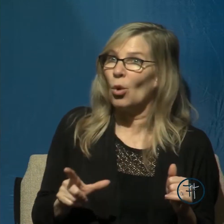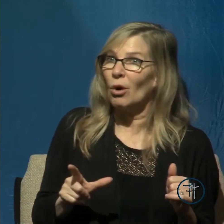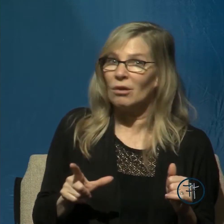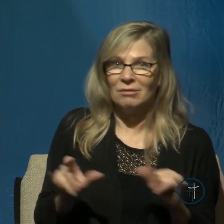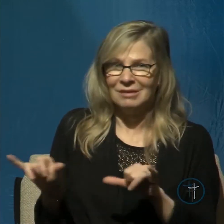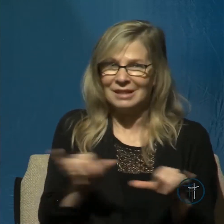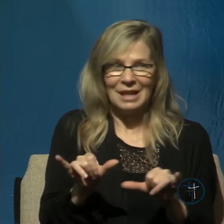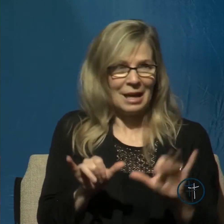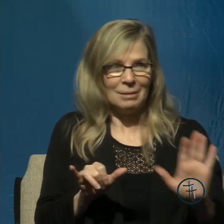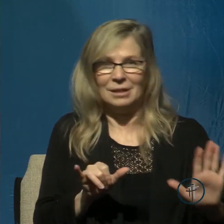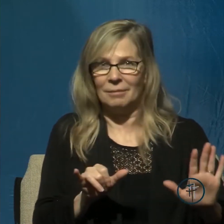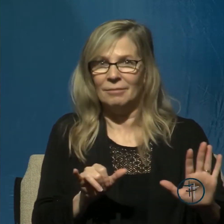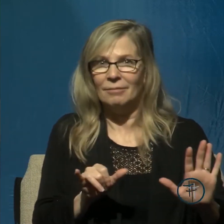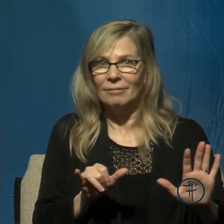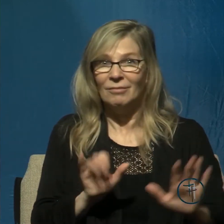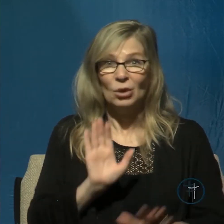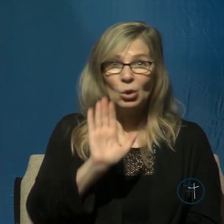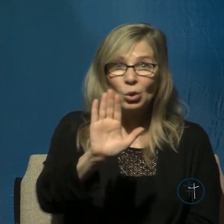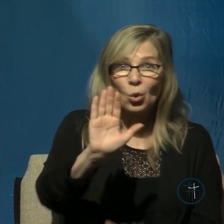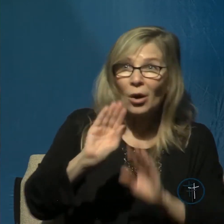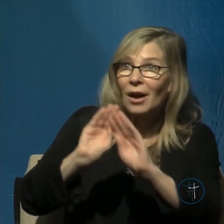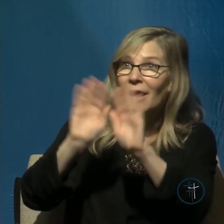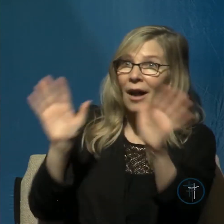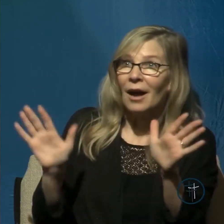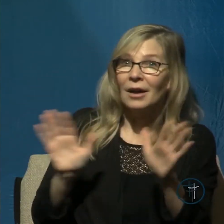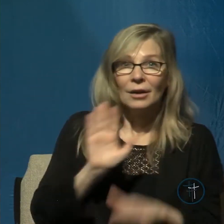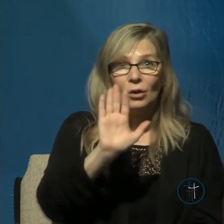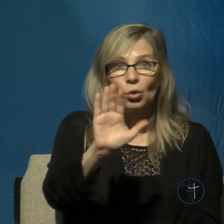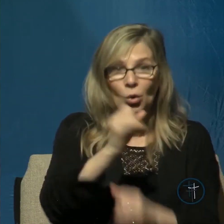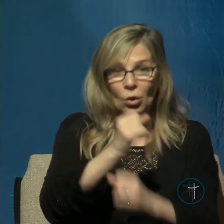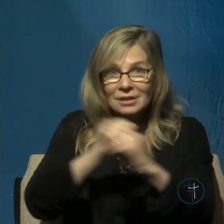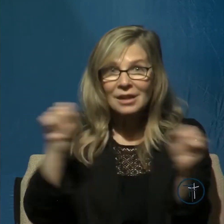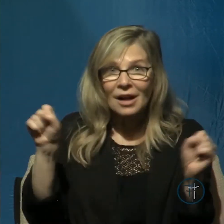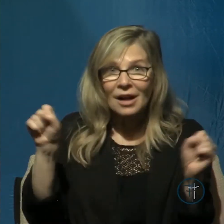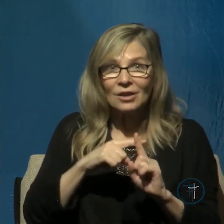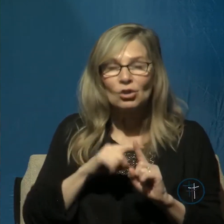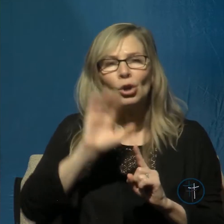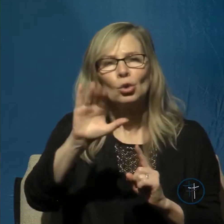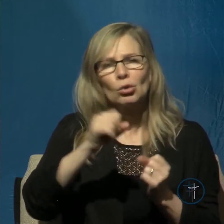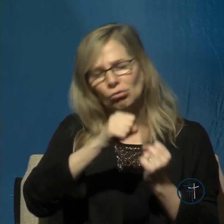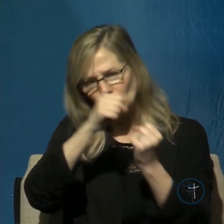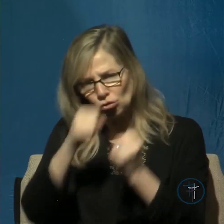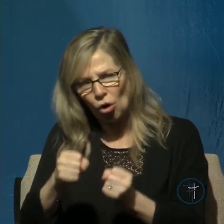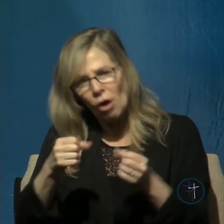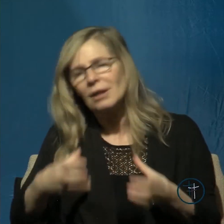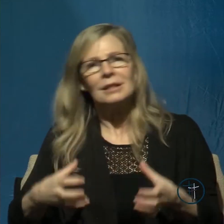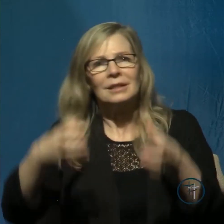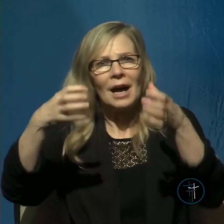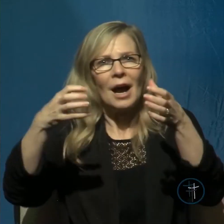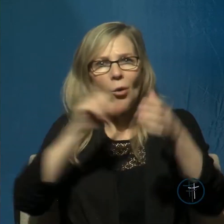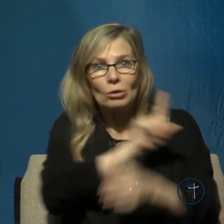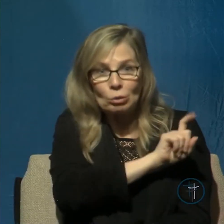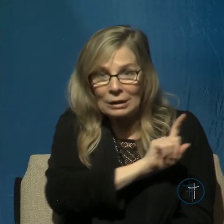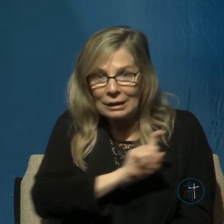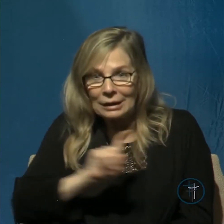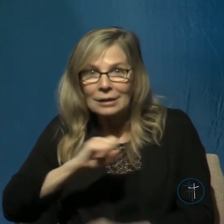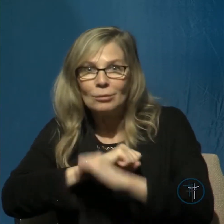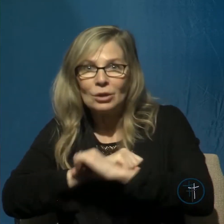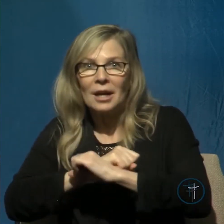as your light, your salvation, your strong tower of protection. So let me help you to think biblically